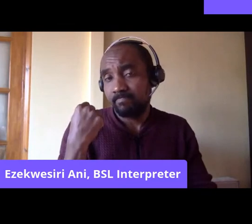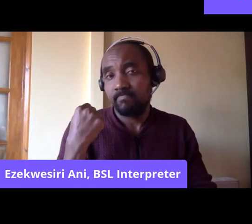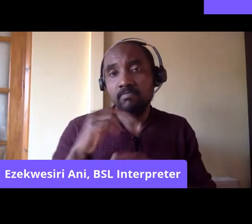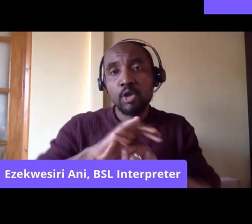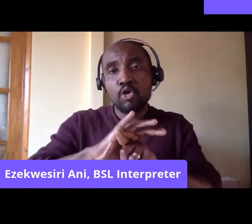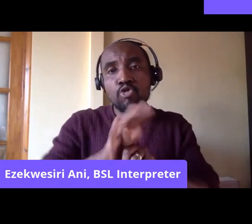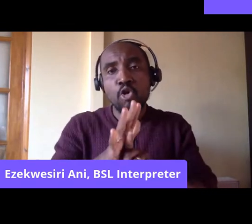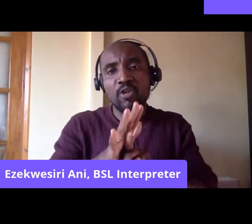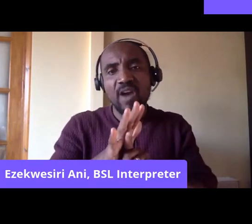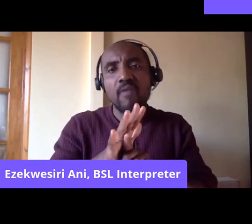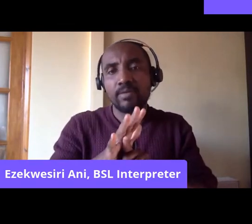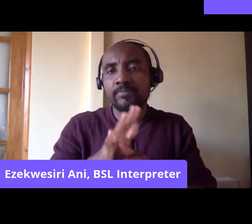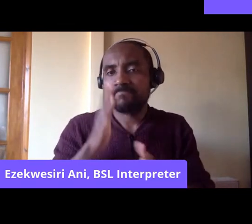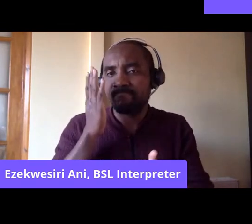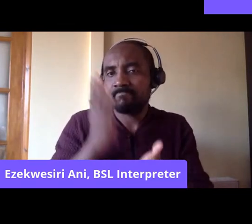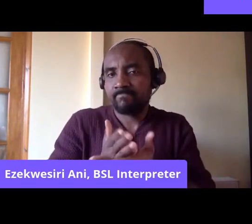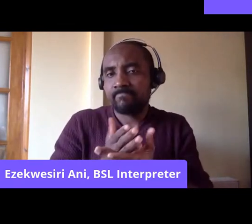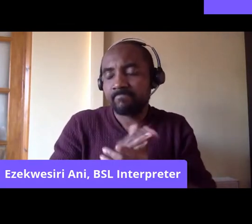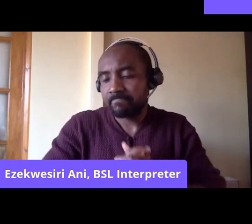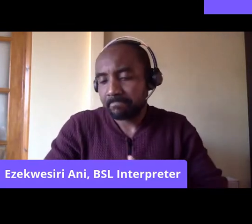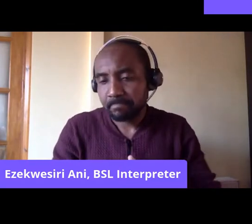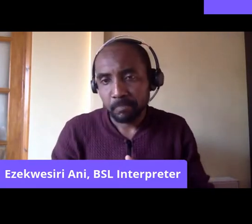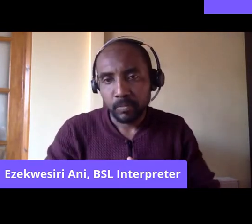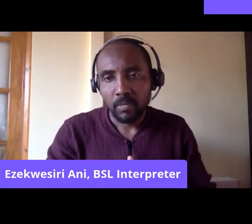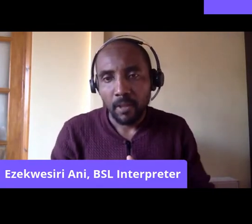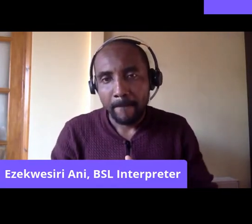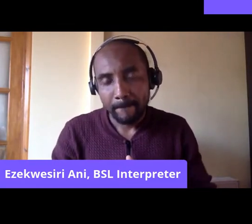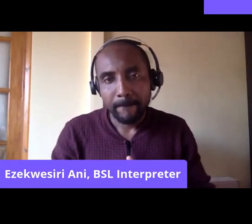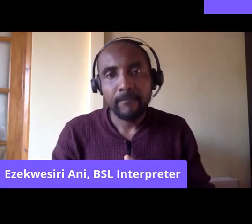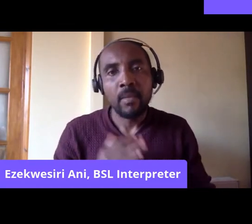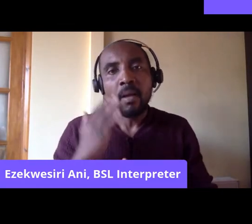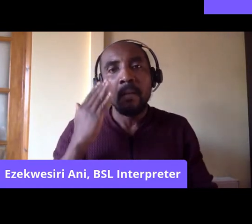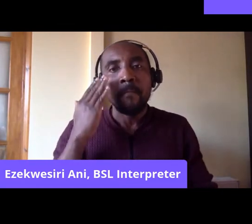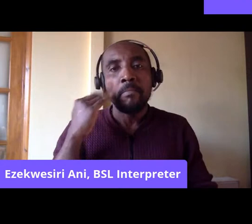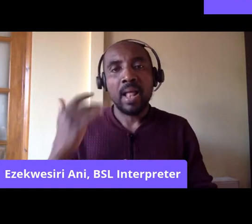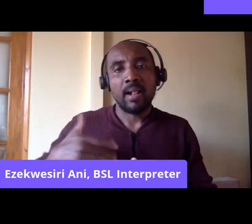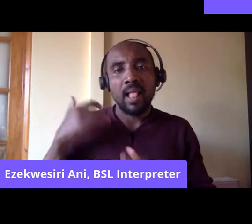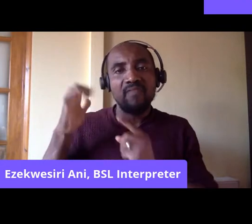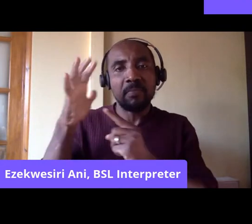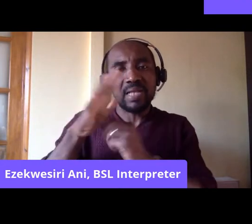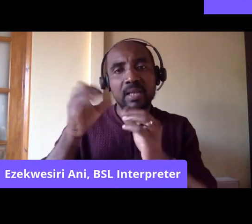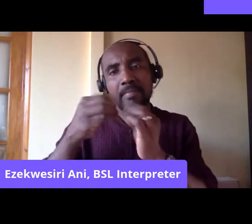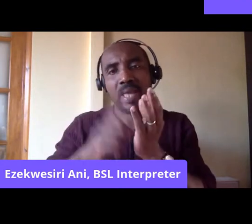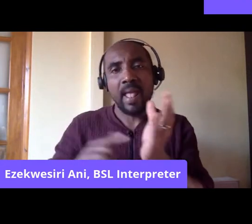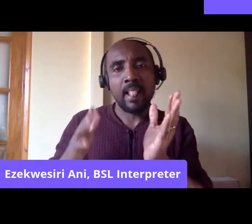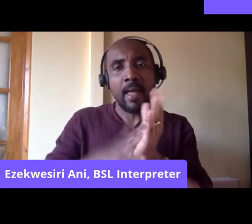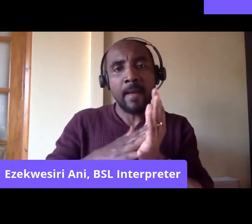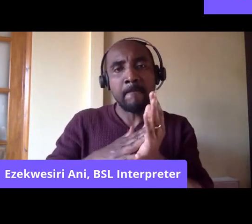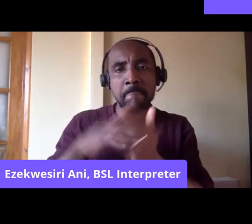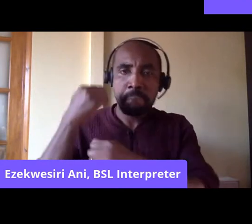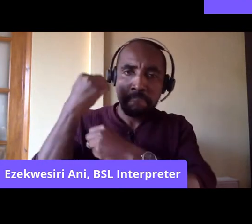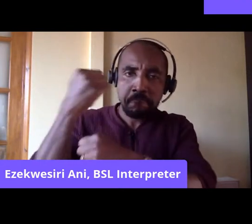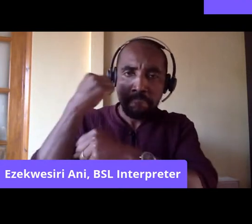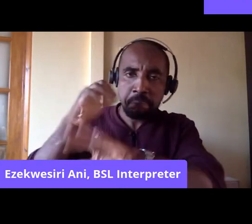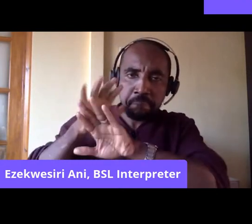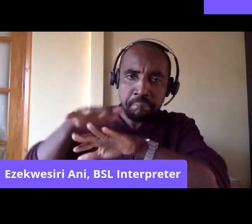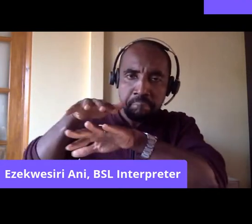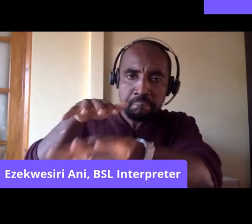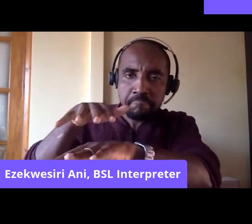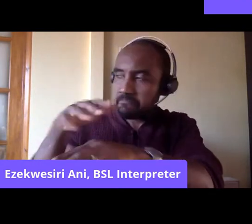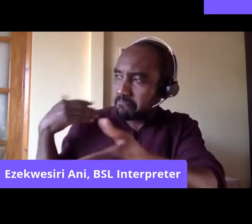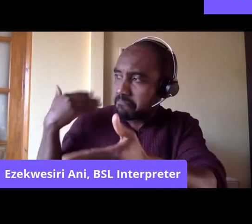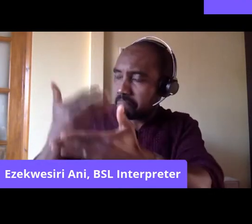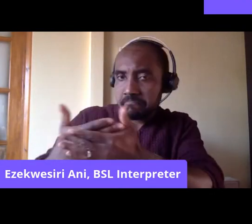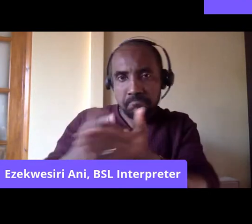And I think that the Black Lives Matter movement has actually demonstrated